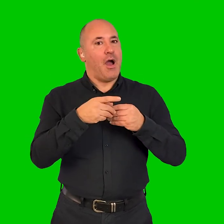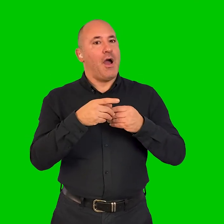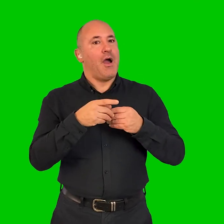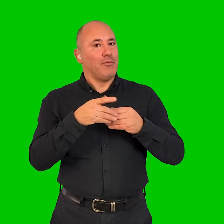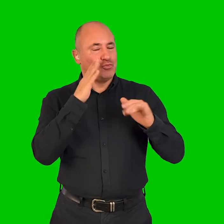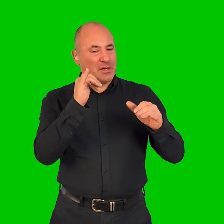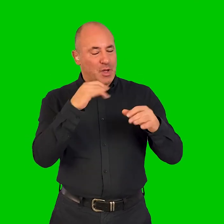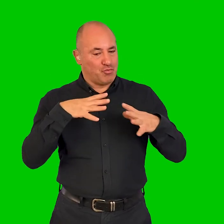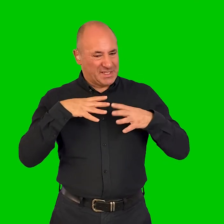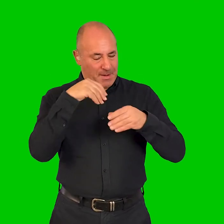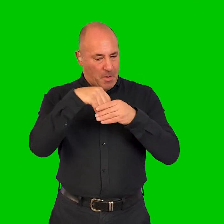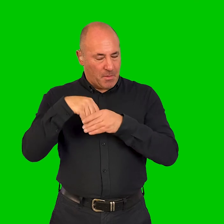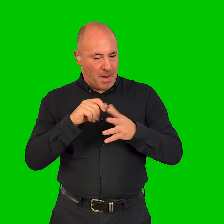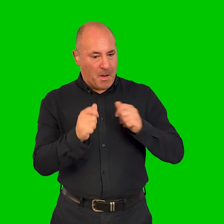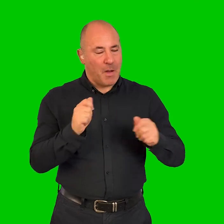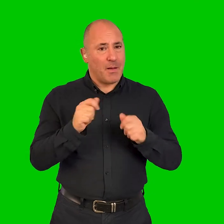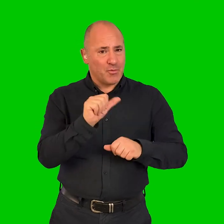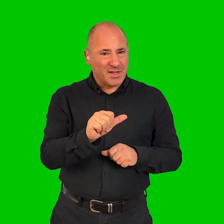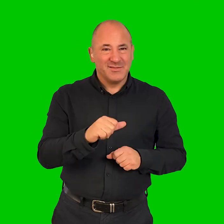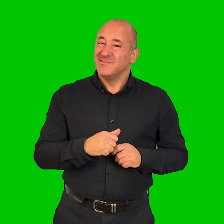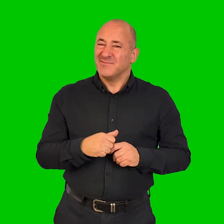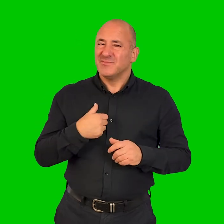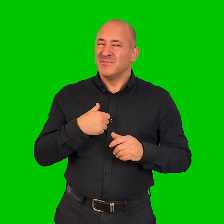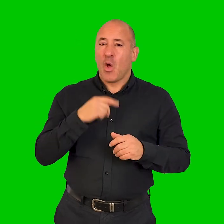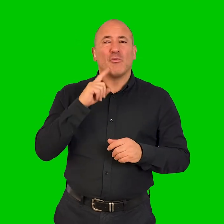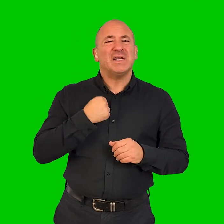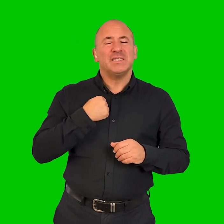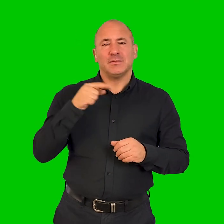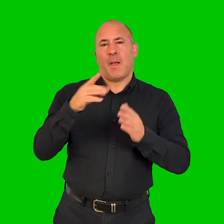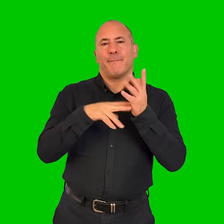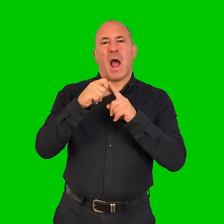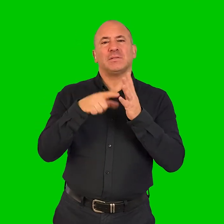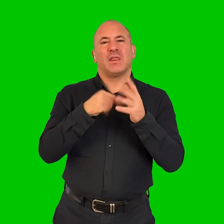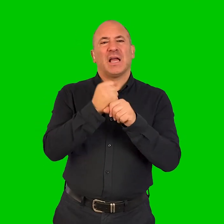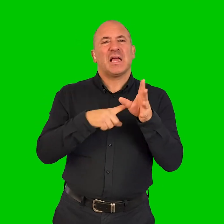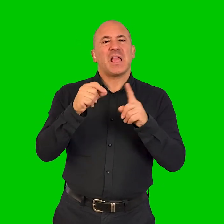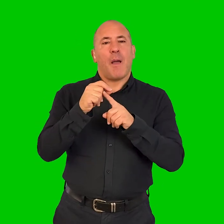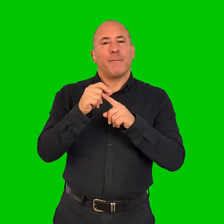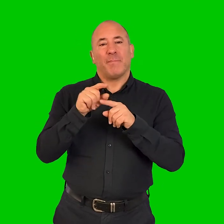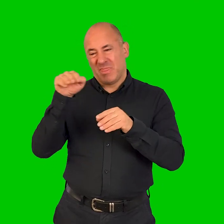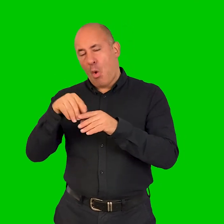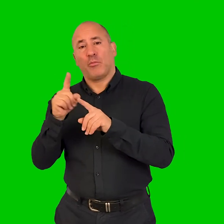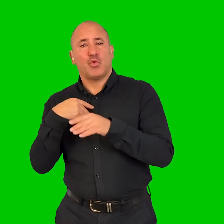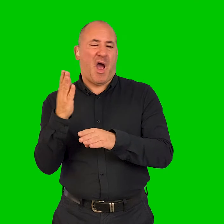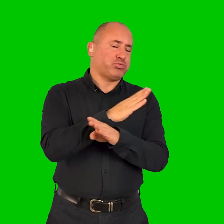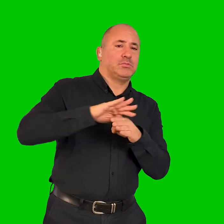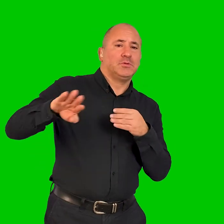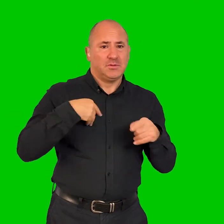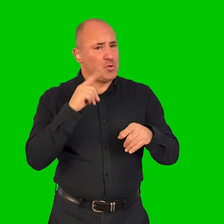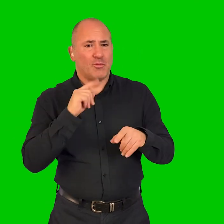to make sure that those things are in place? I always do it at Mind the Gap and outside Mind the Gap too. I know